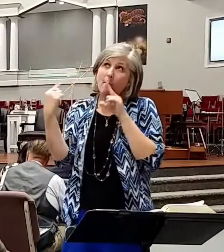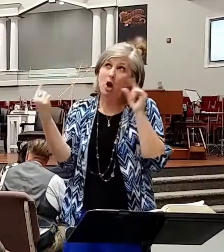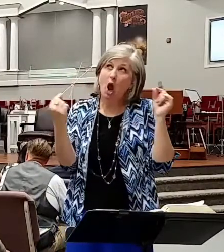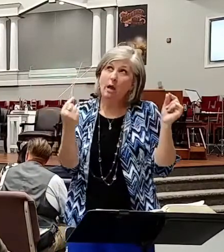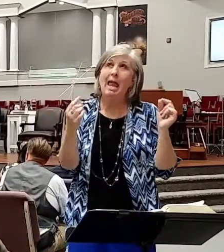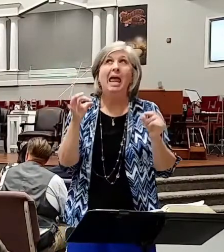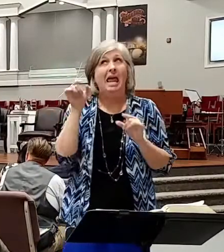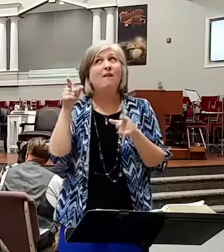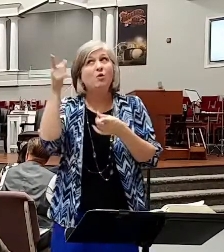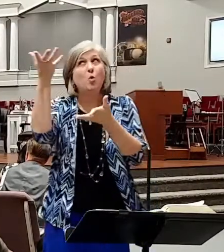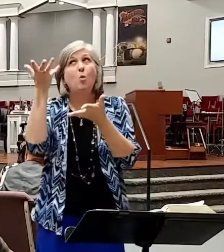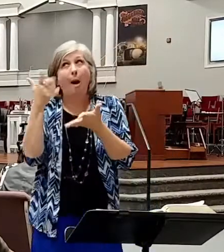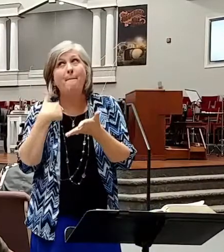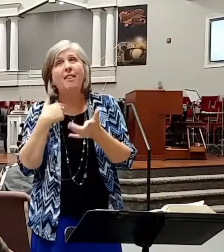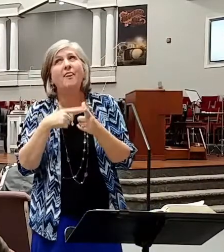don't need to pray about that just shut up